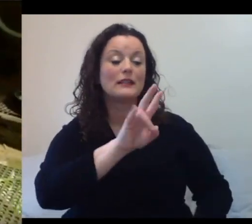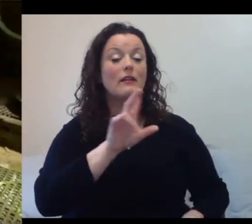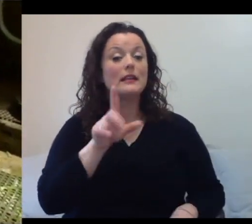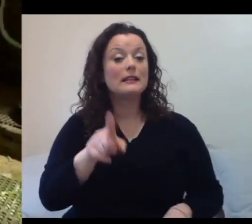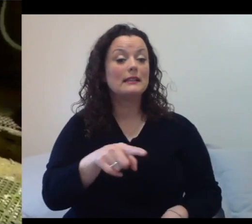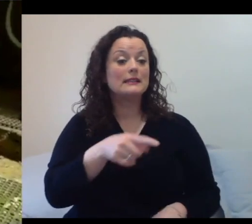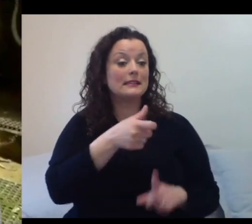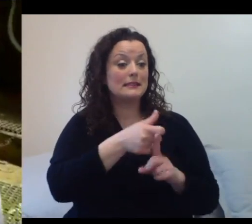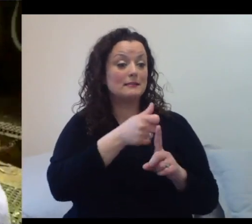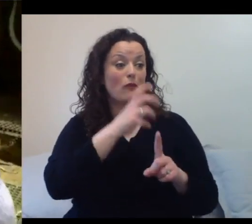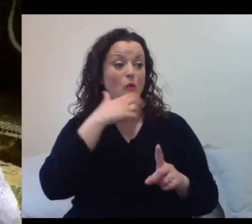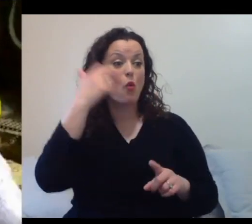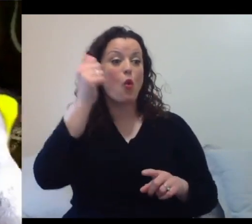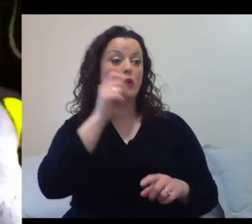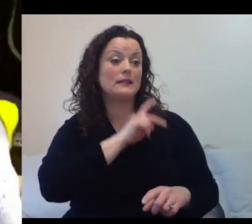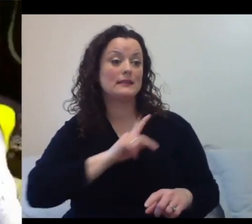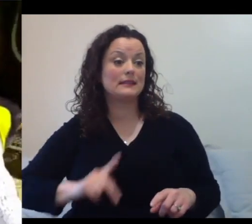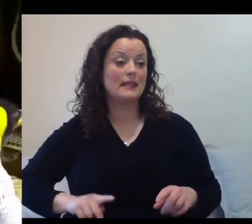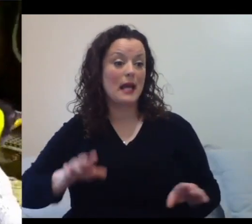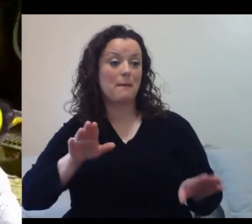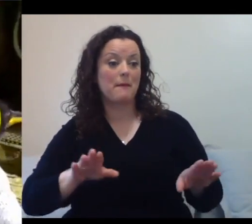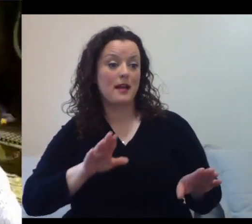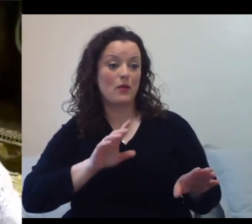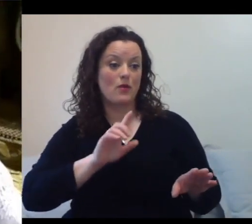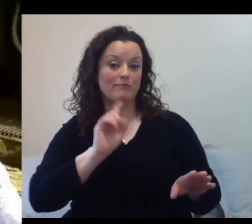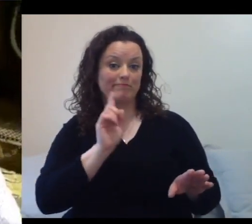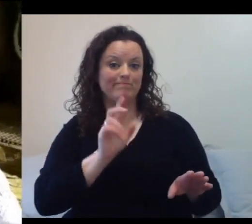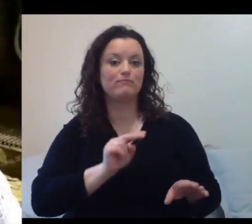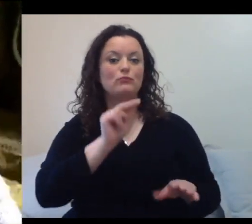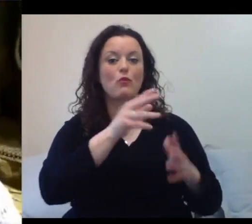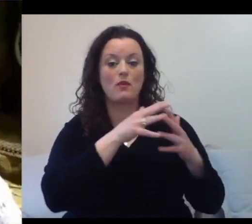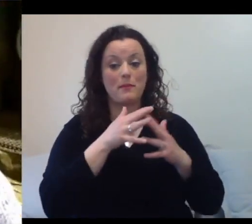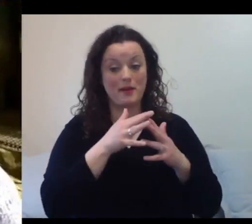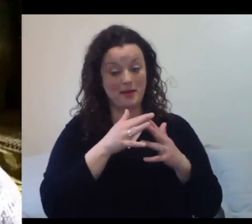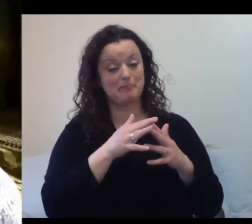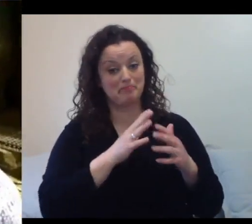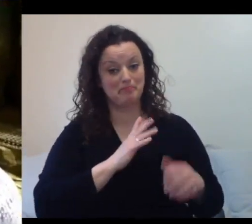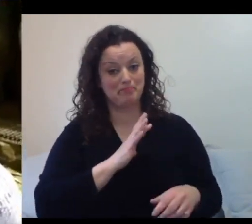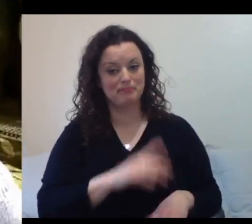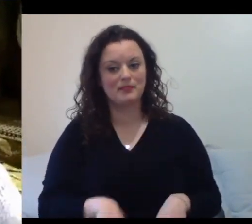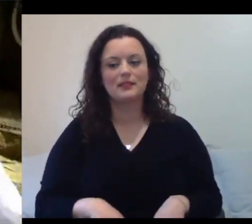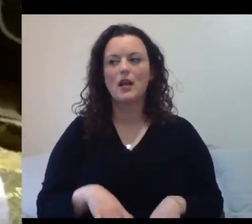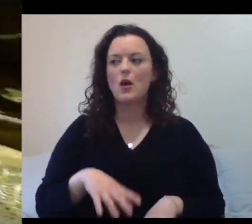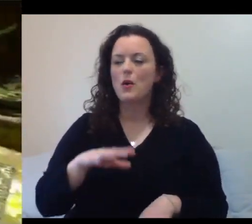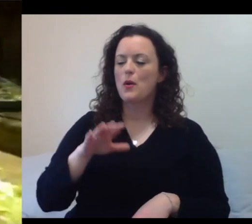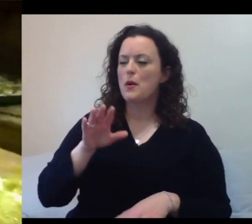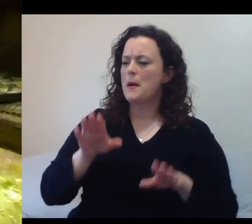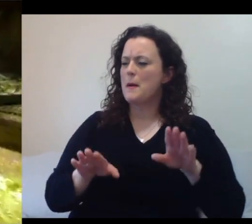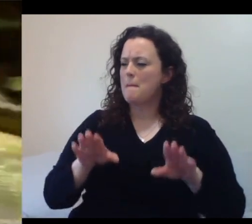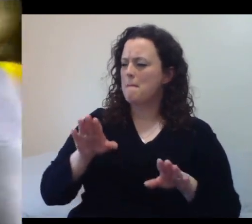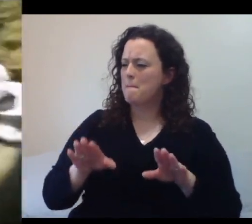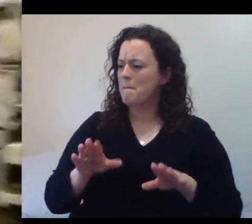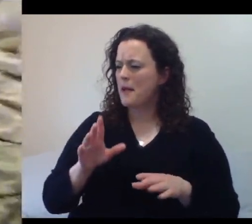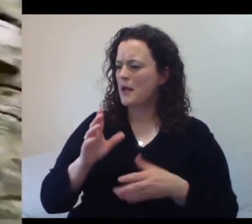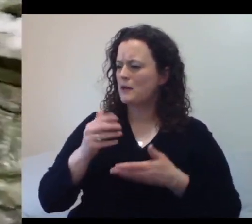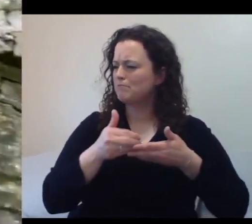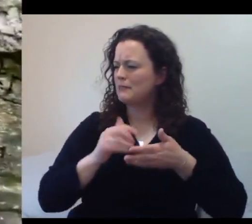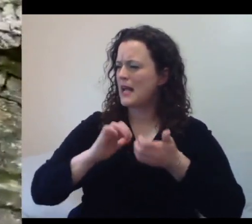How do penguins know, how do penguin chicks know who their parents are? So, the interesting thing with